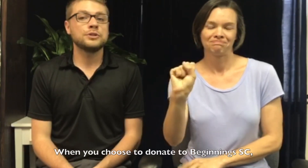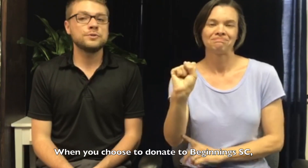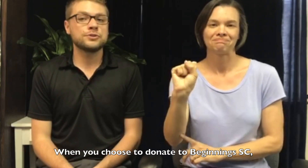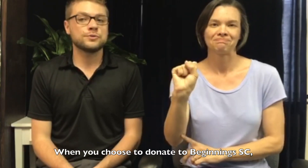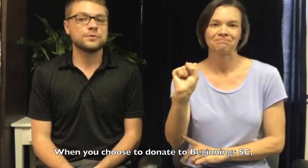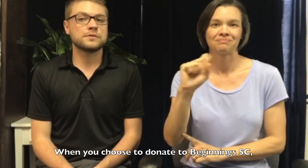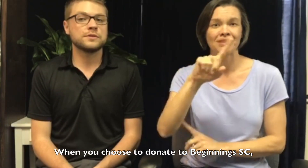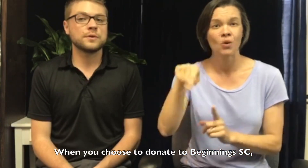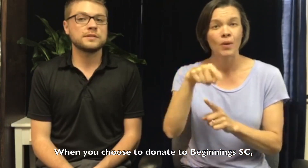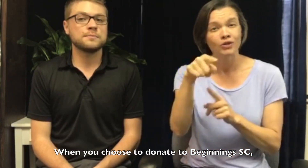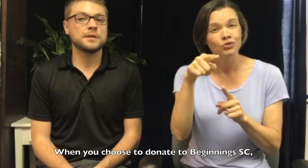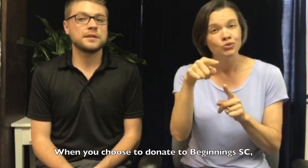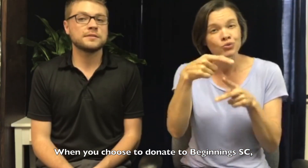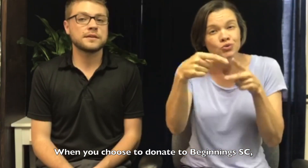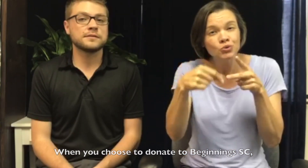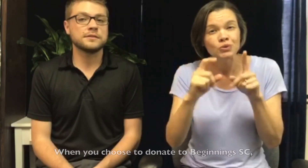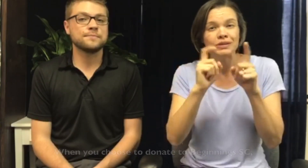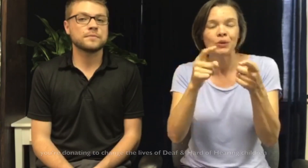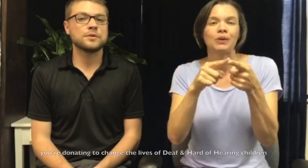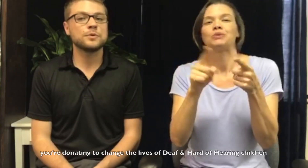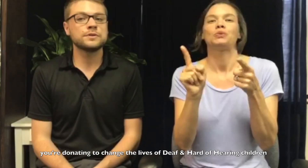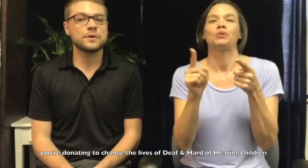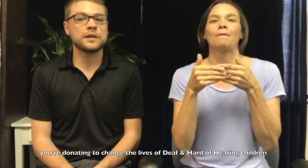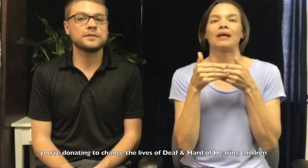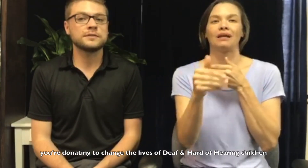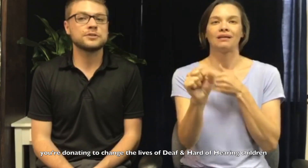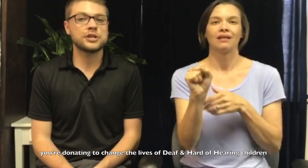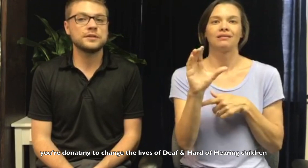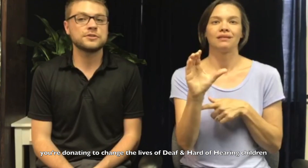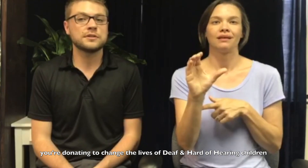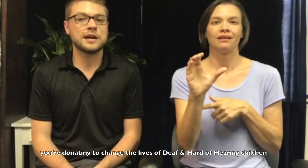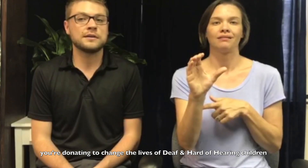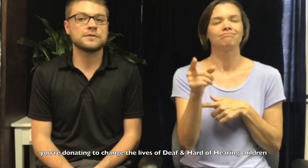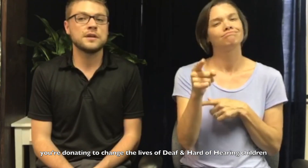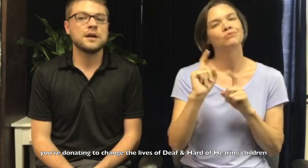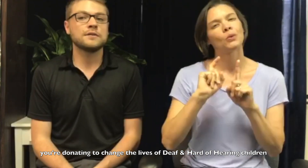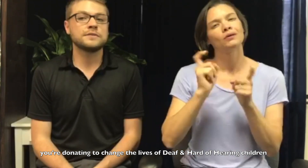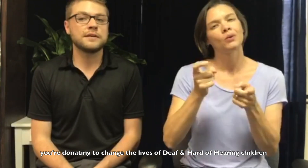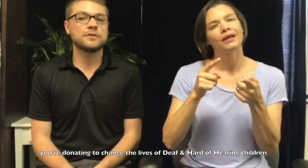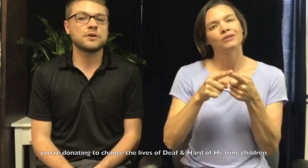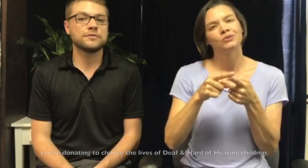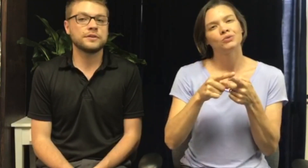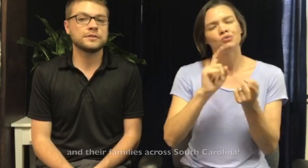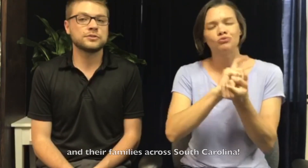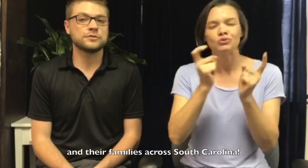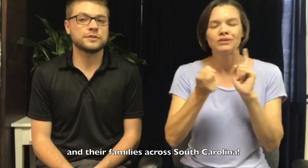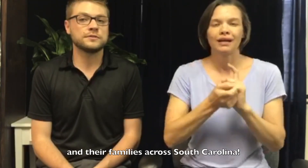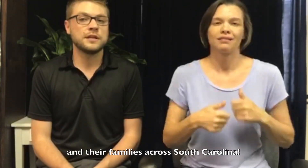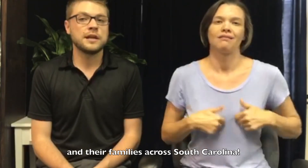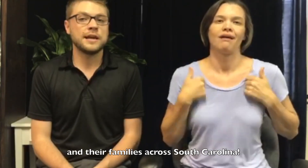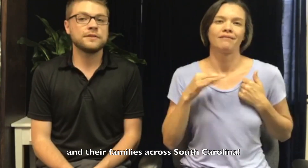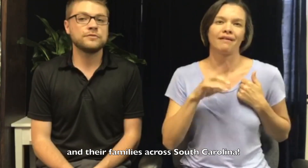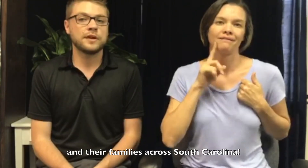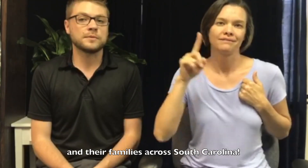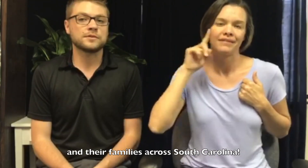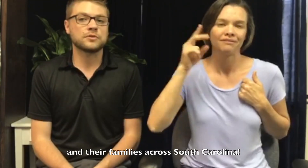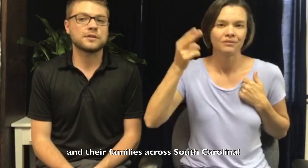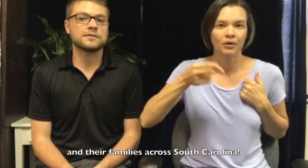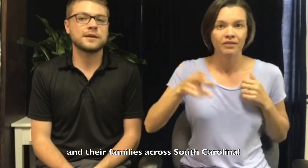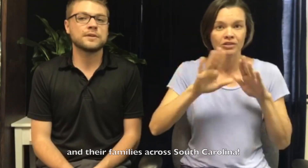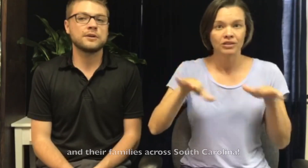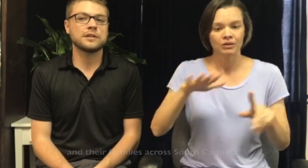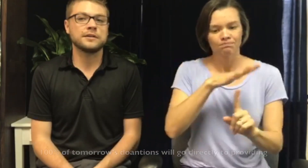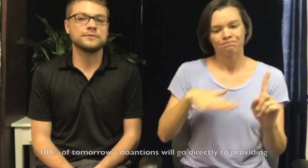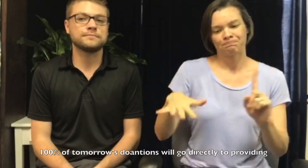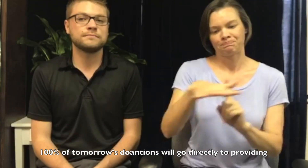When you choose to donate to Beginnings SC you're donating to change the lives of deaf and hard of hearing children and their families